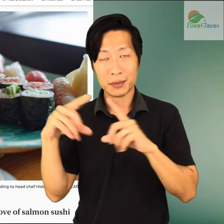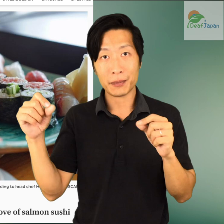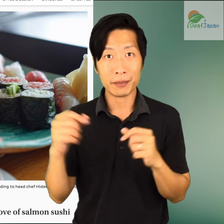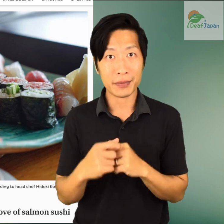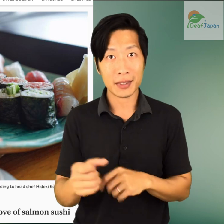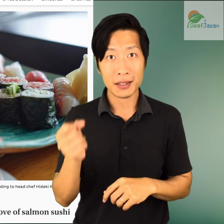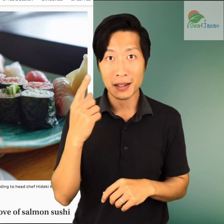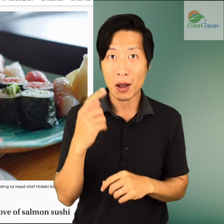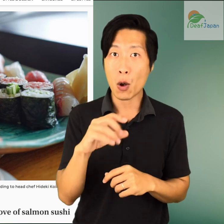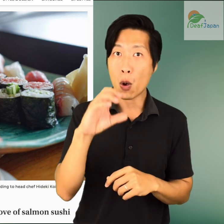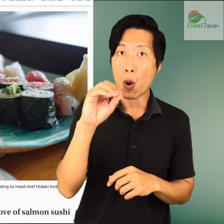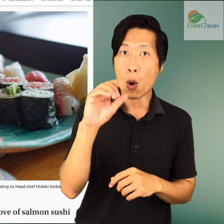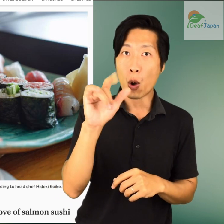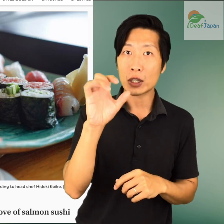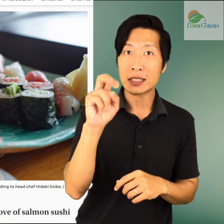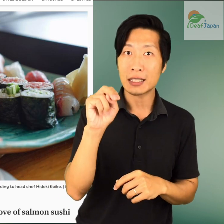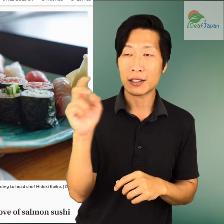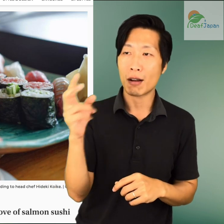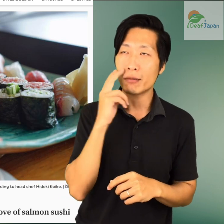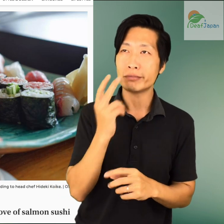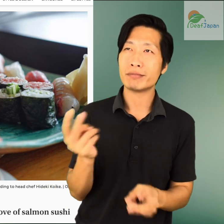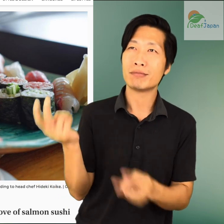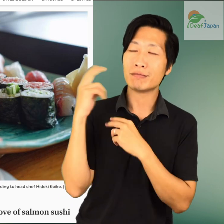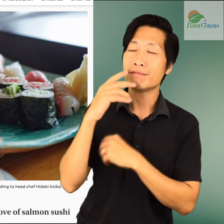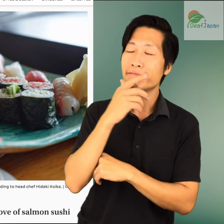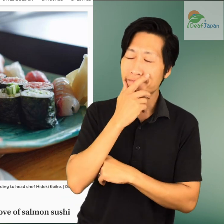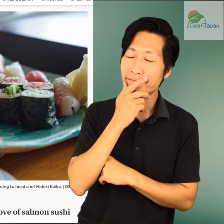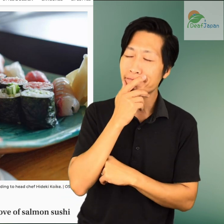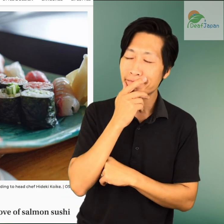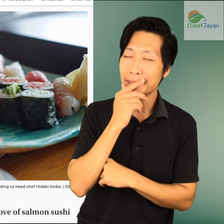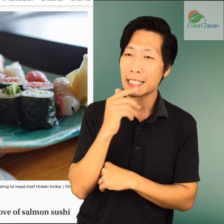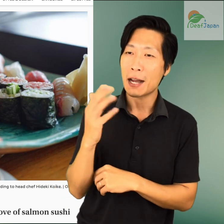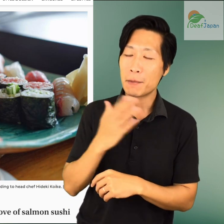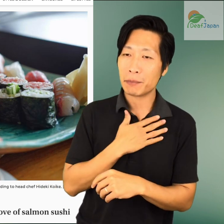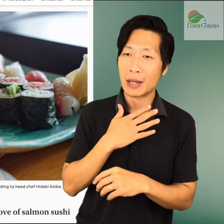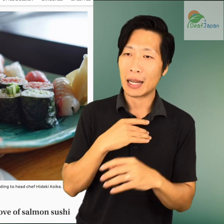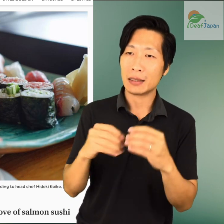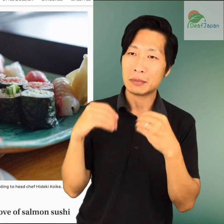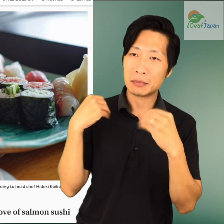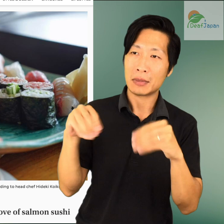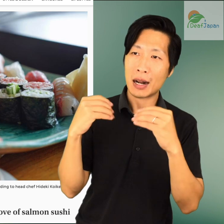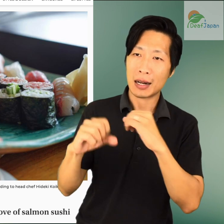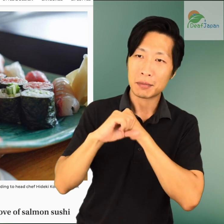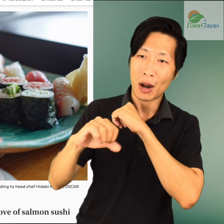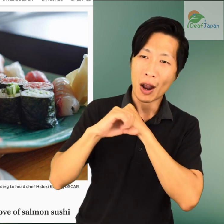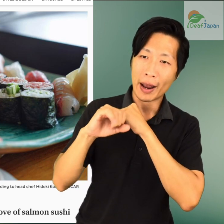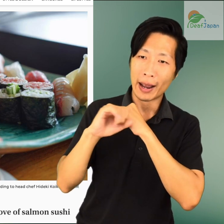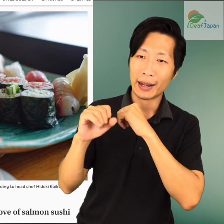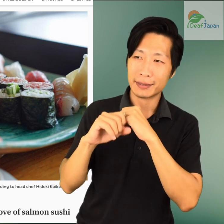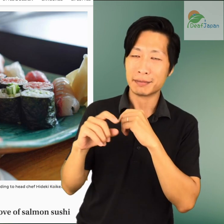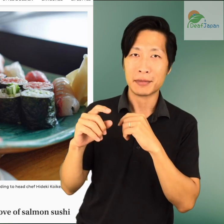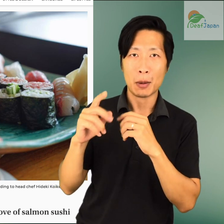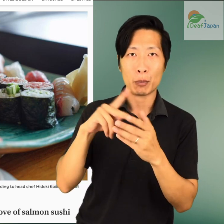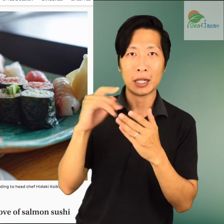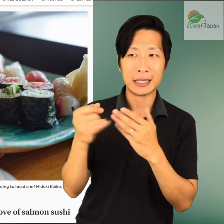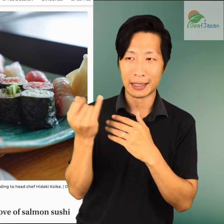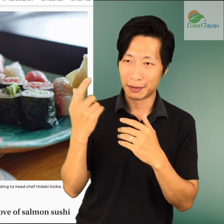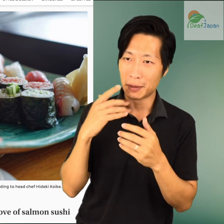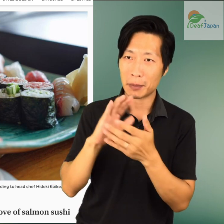Meanwhile, Olsen reflects back on the moment he realized his marketing campaign had been a success. The moment I knew salmon sushi